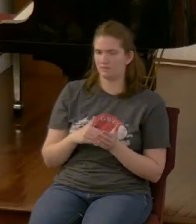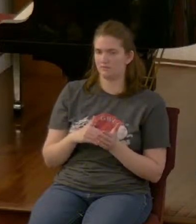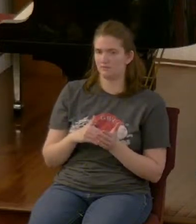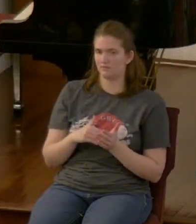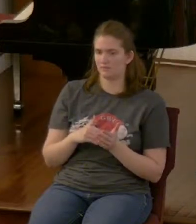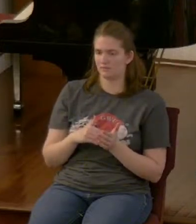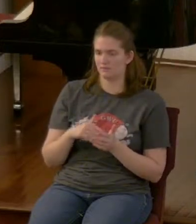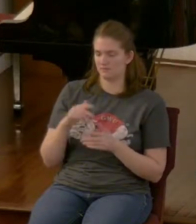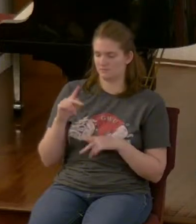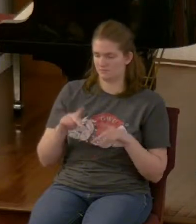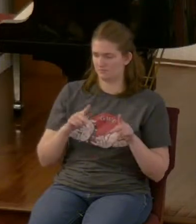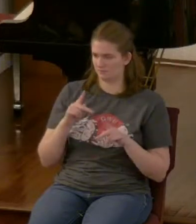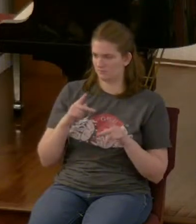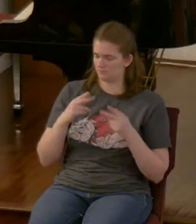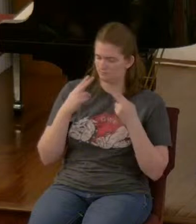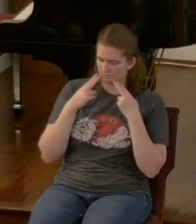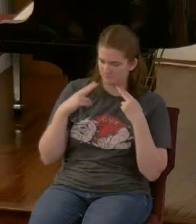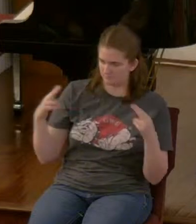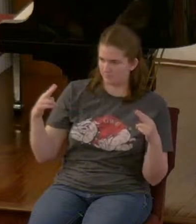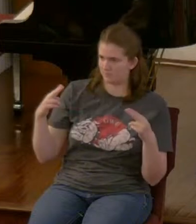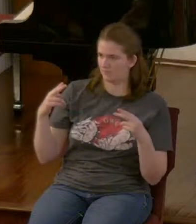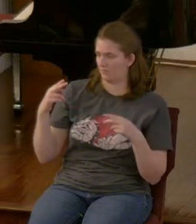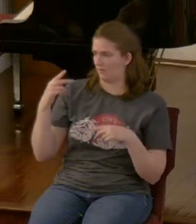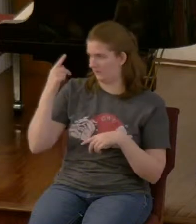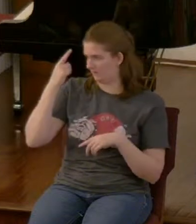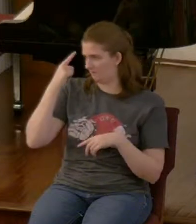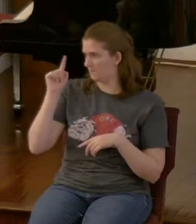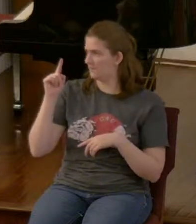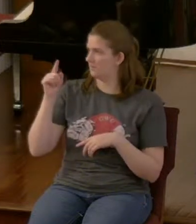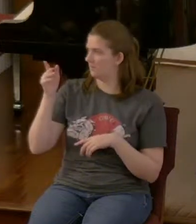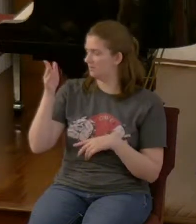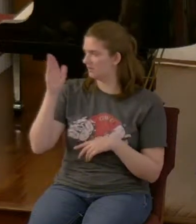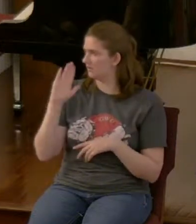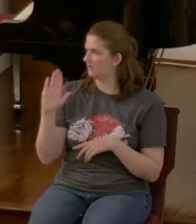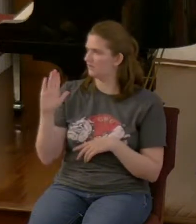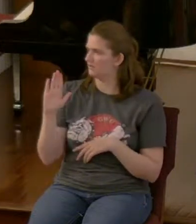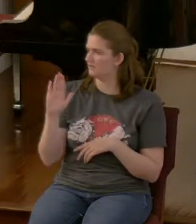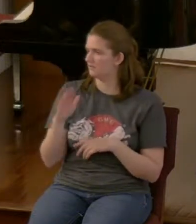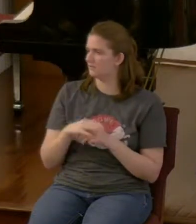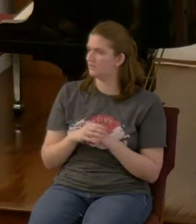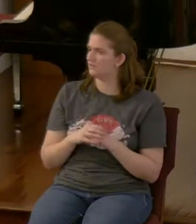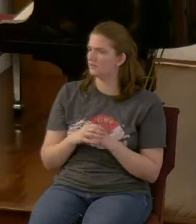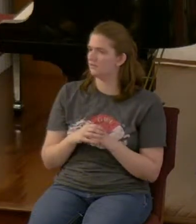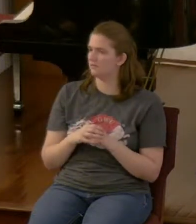people saints that are reserved that are a remnant for god